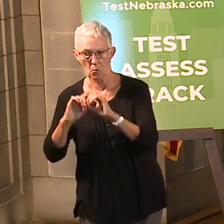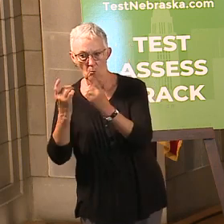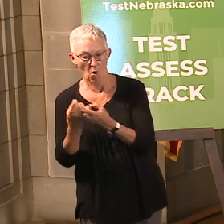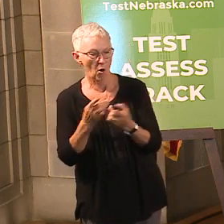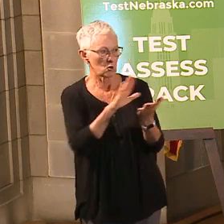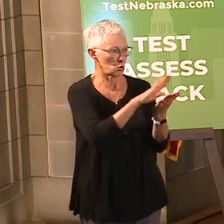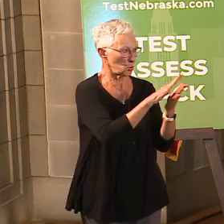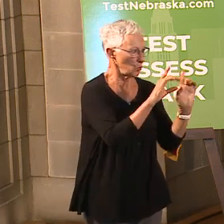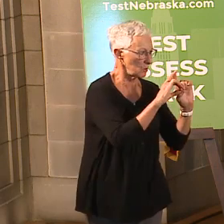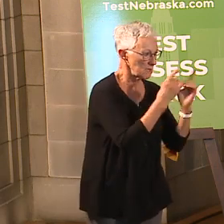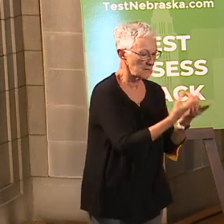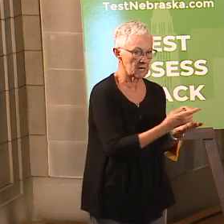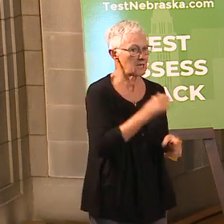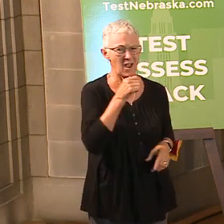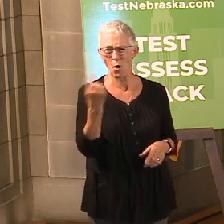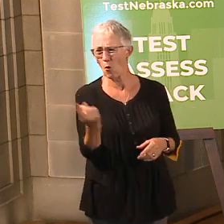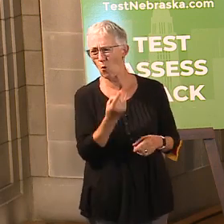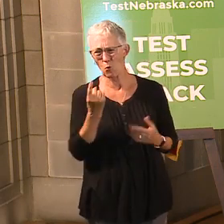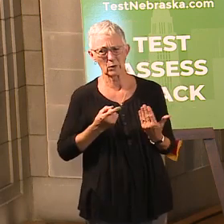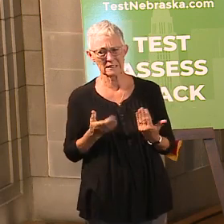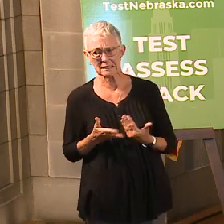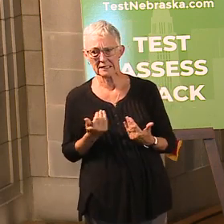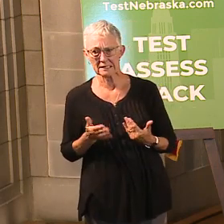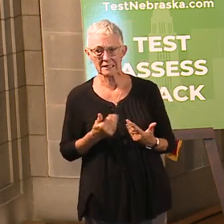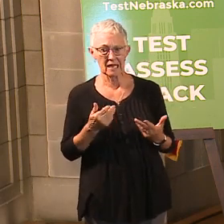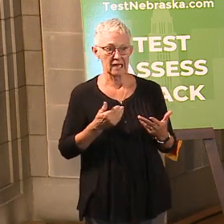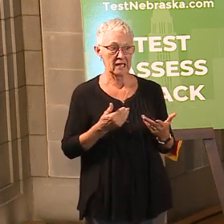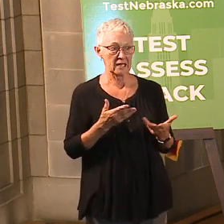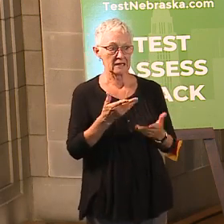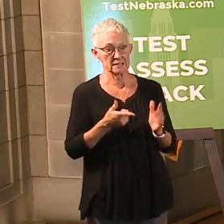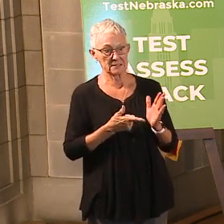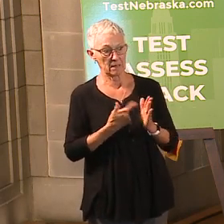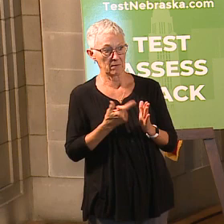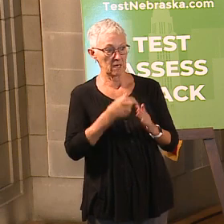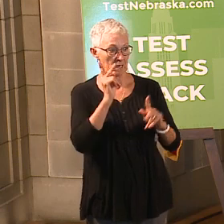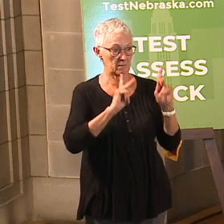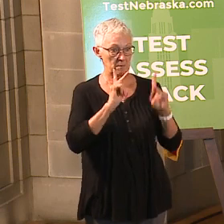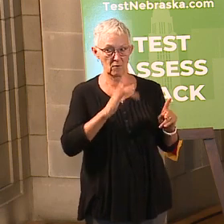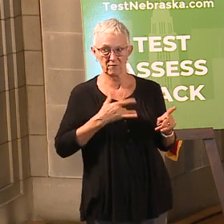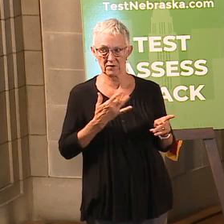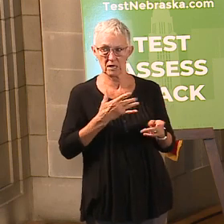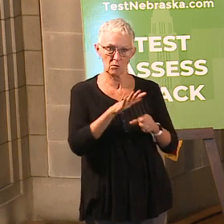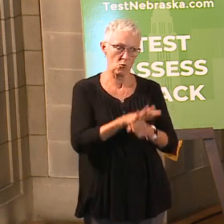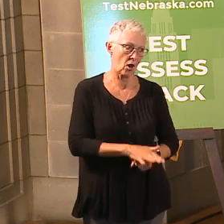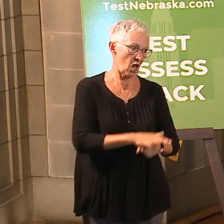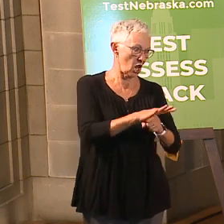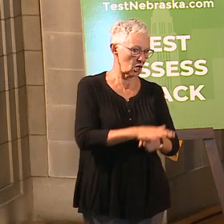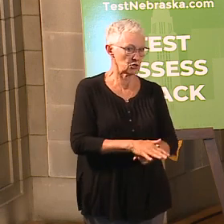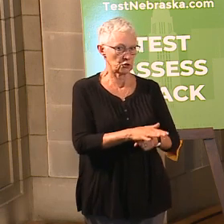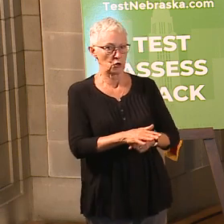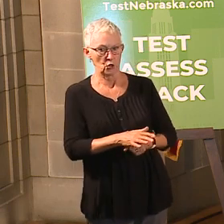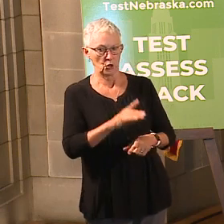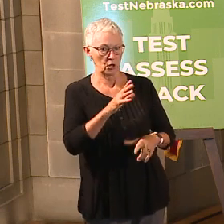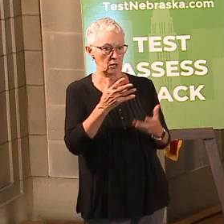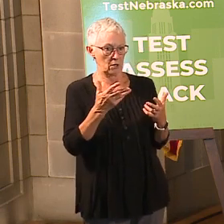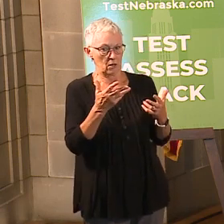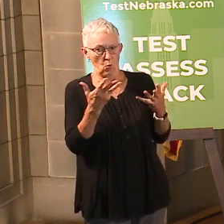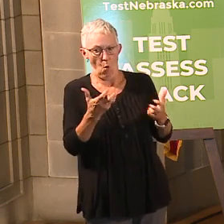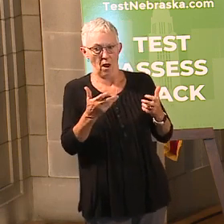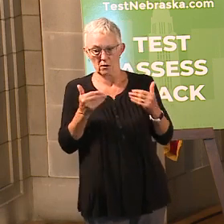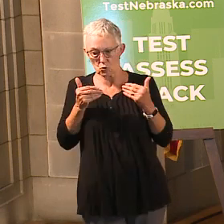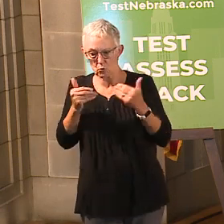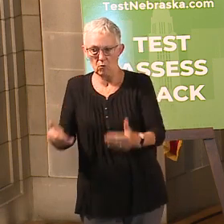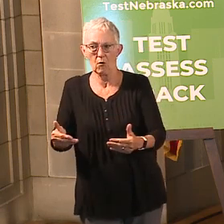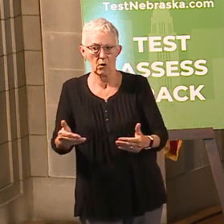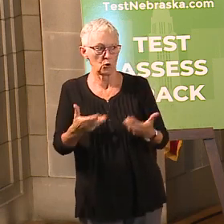easy. I mean, I'll just be honest, there's tension that comes in these times. It's hard to be able to pull everyone together, but pull in the same direction. Well, our